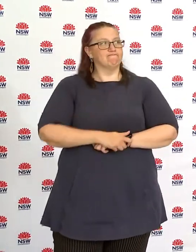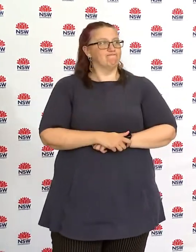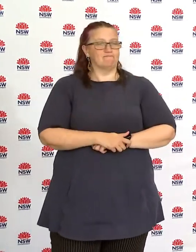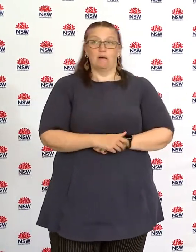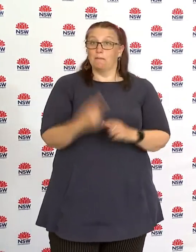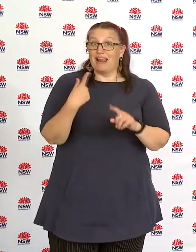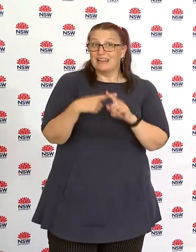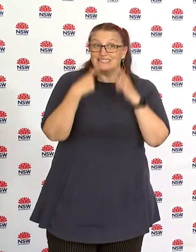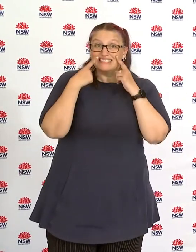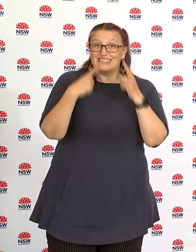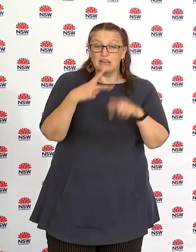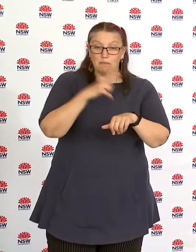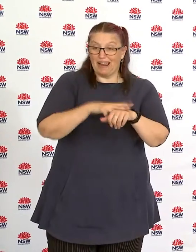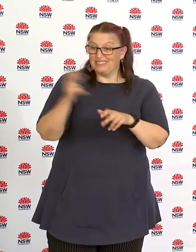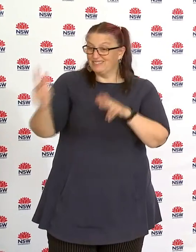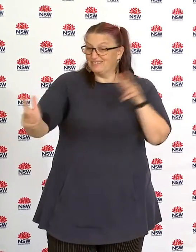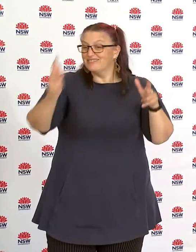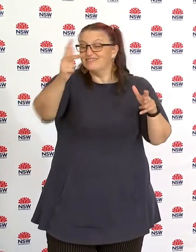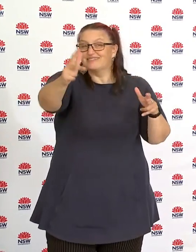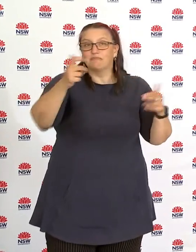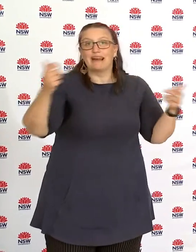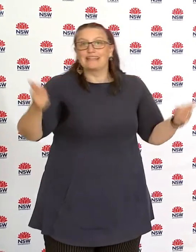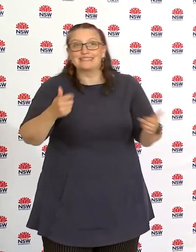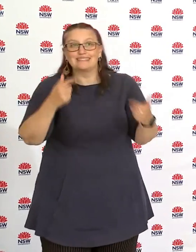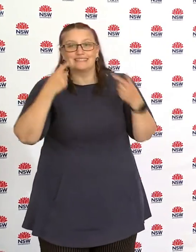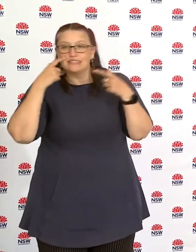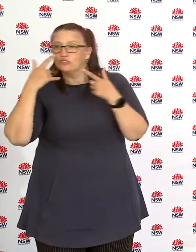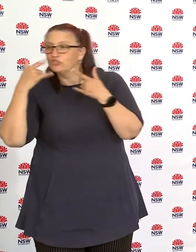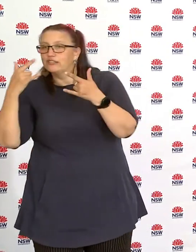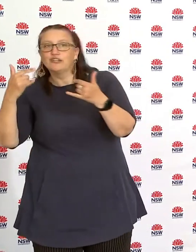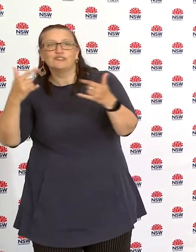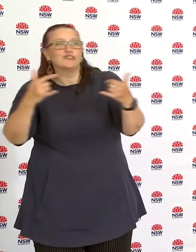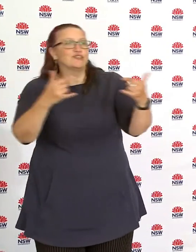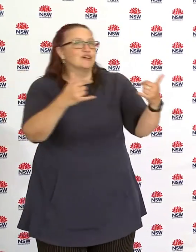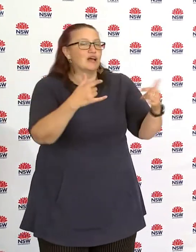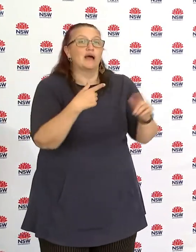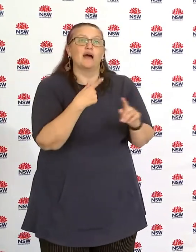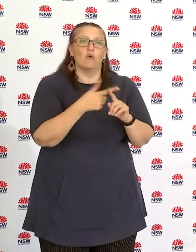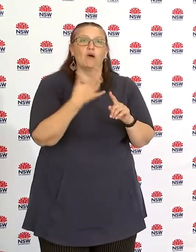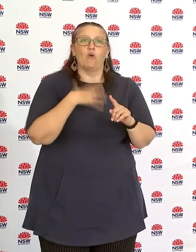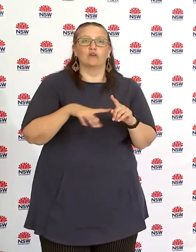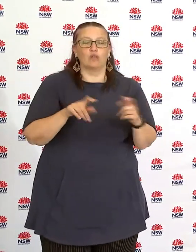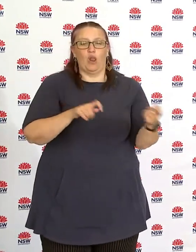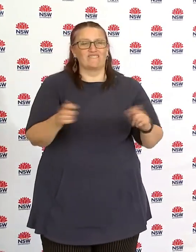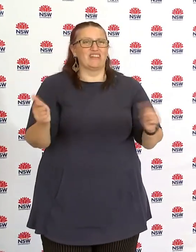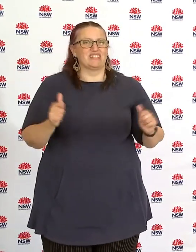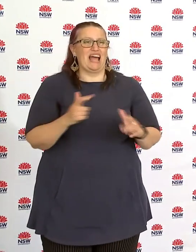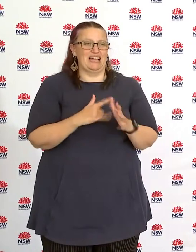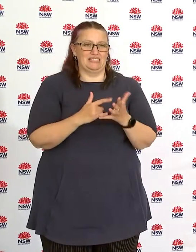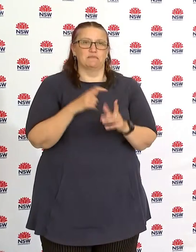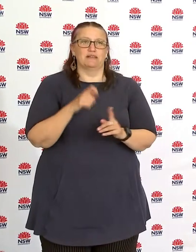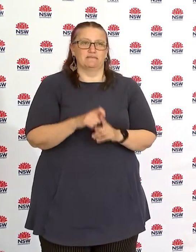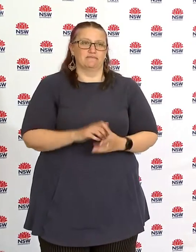obviously we will increase that activity given where we are and given uh that we want to move quickly out of the current situation